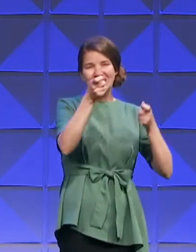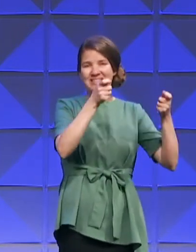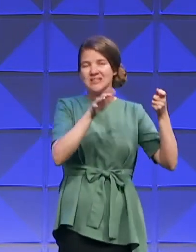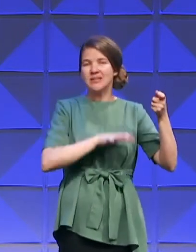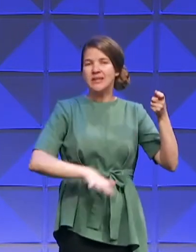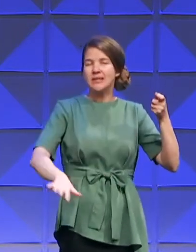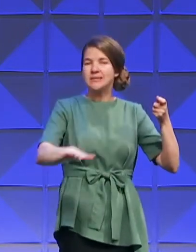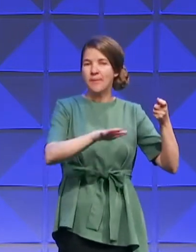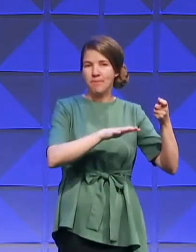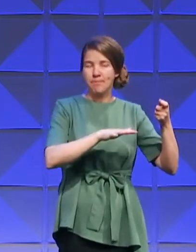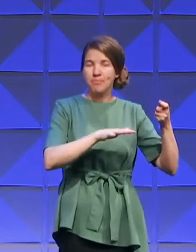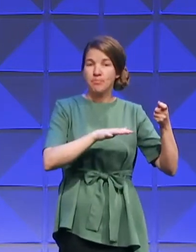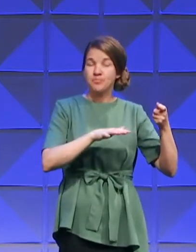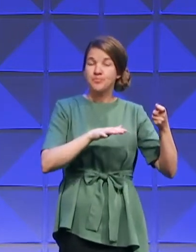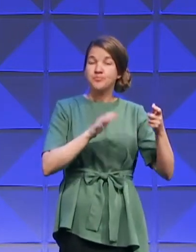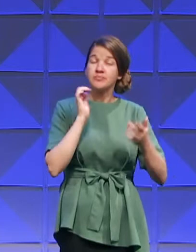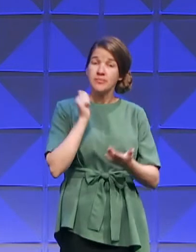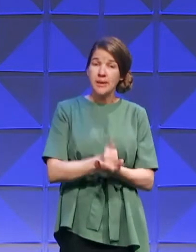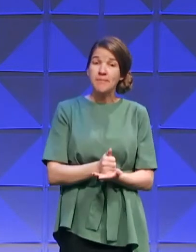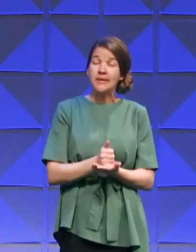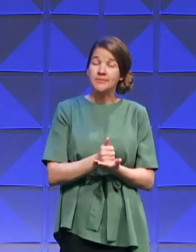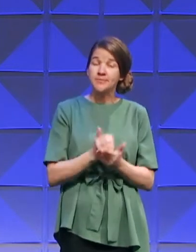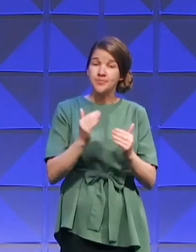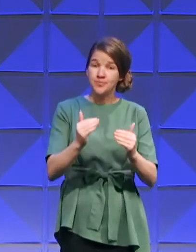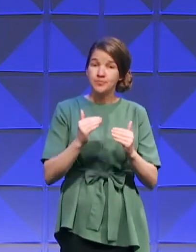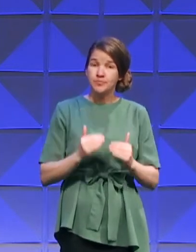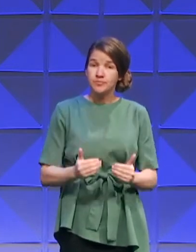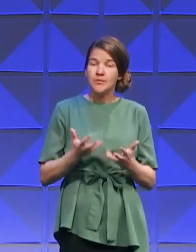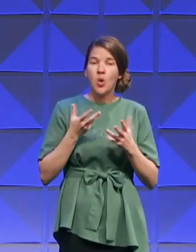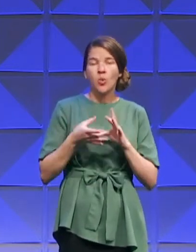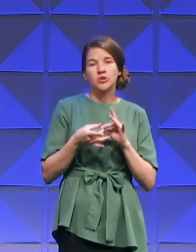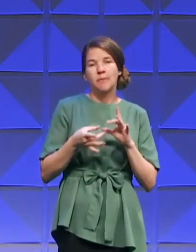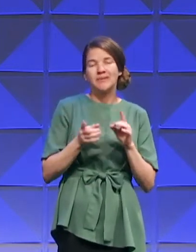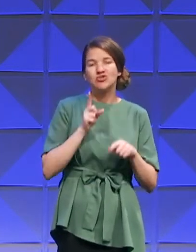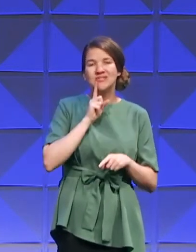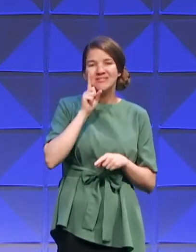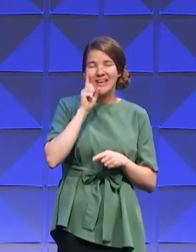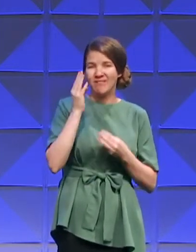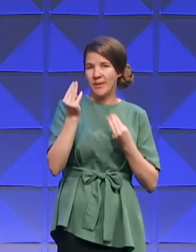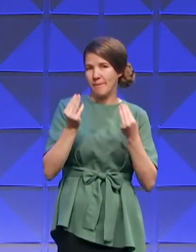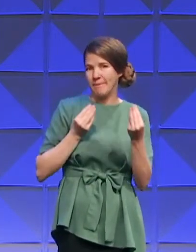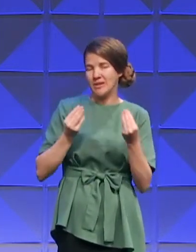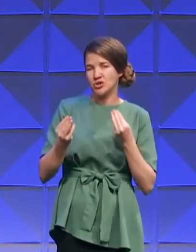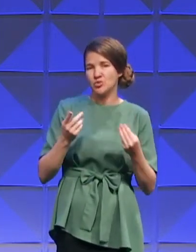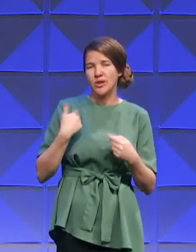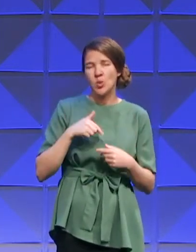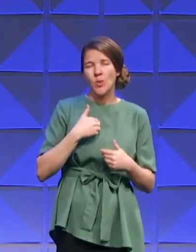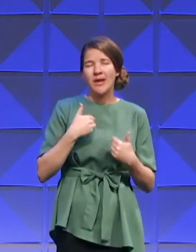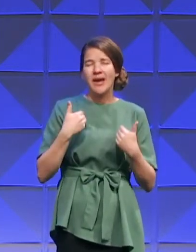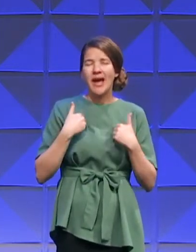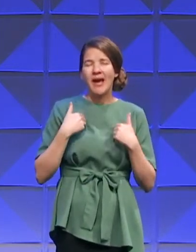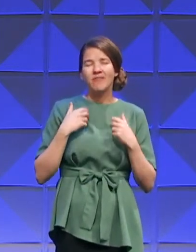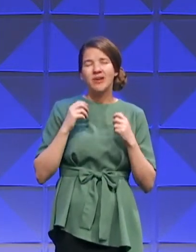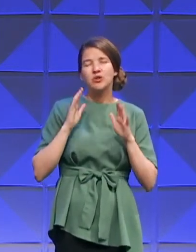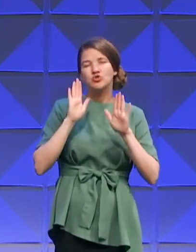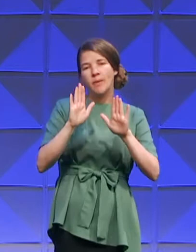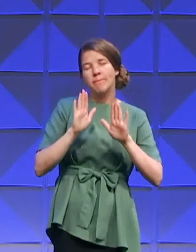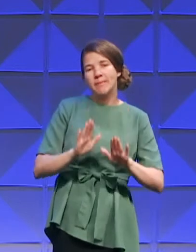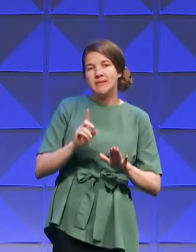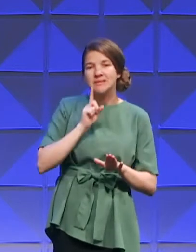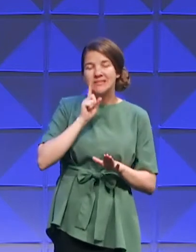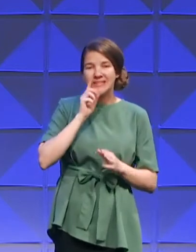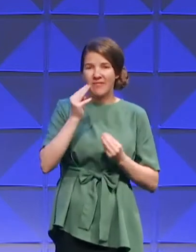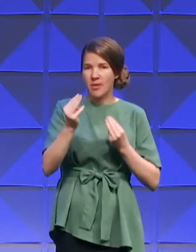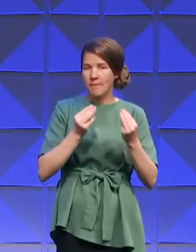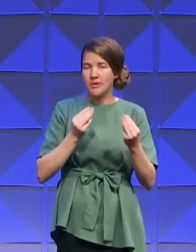I want to once again mention our death ministry. We have a tremendous death ministry. And I